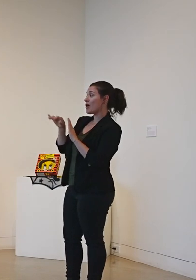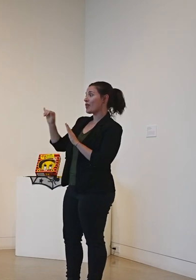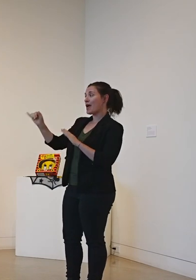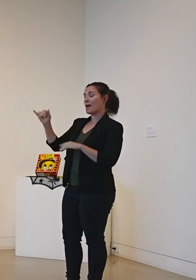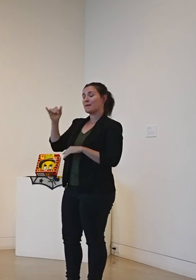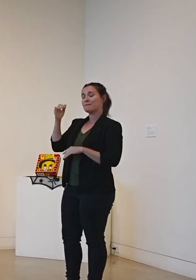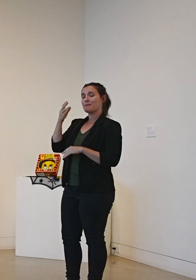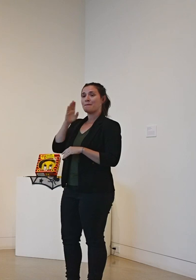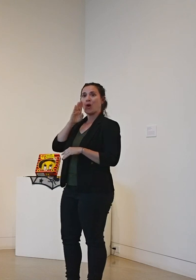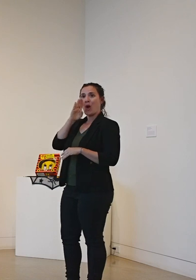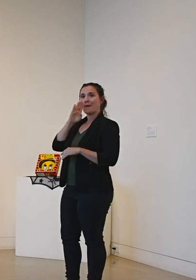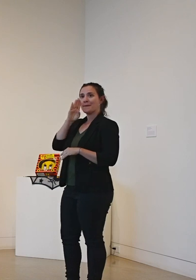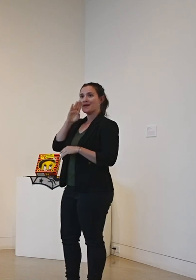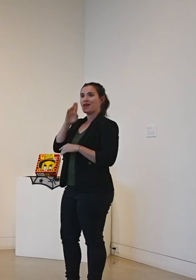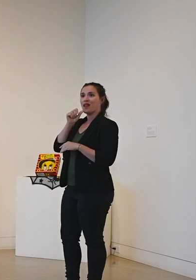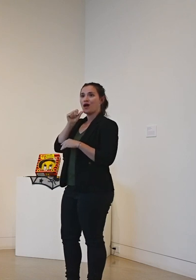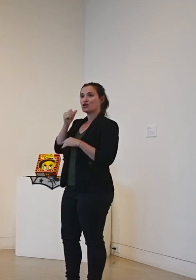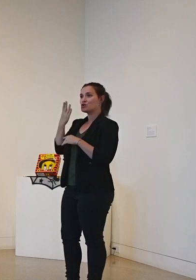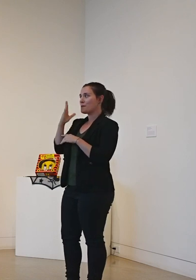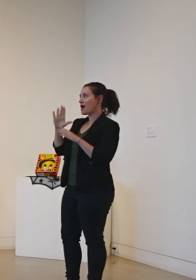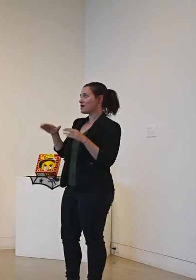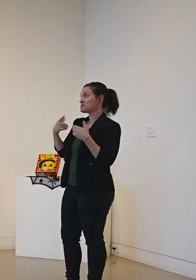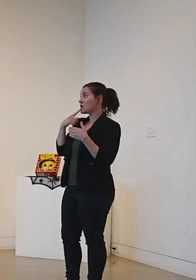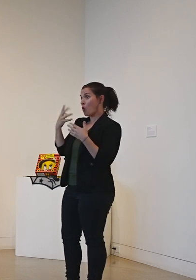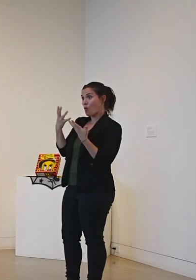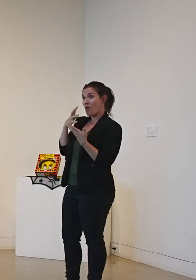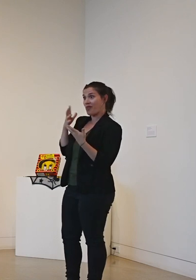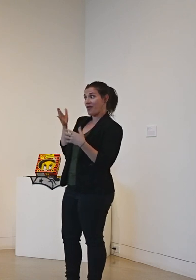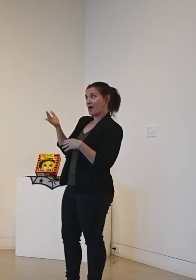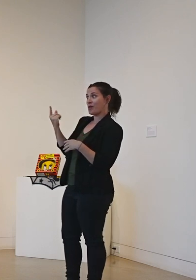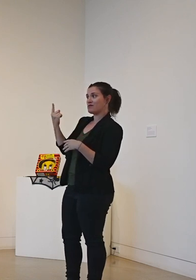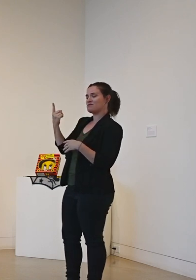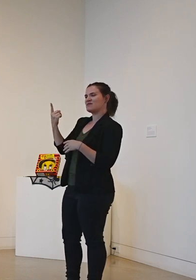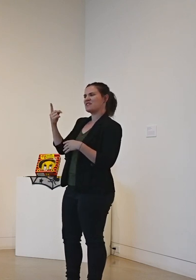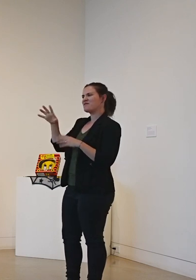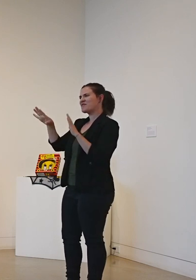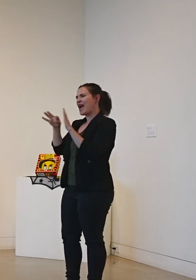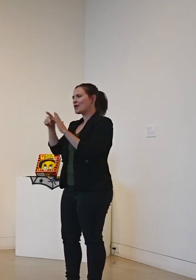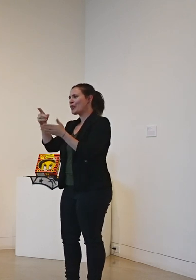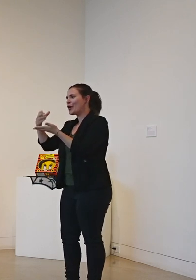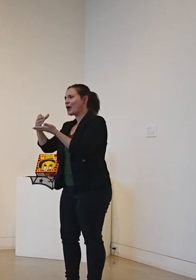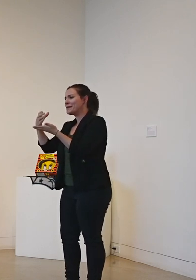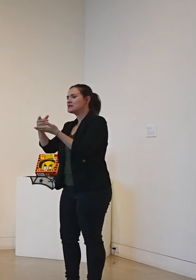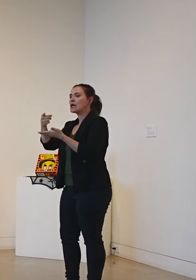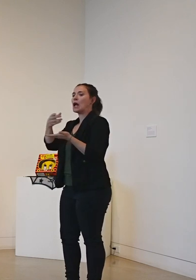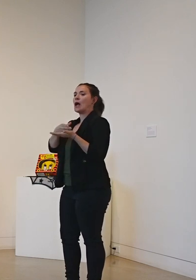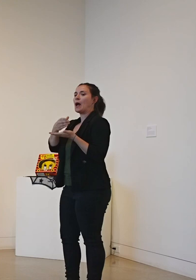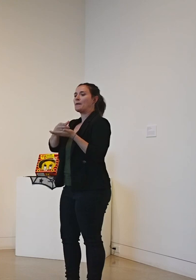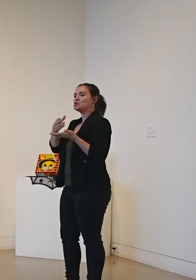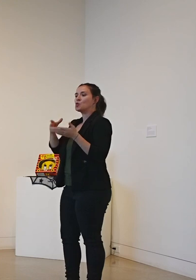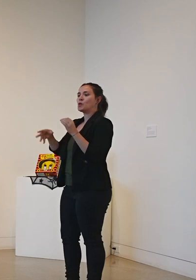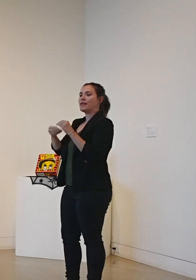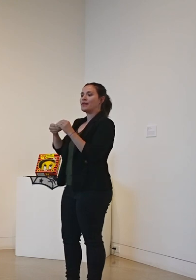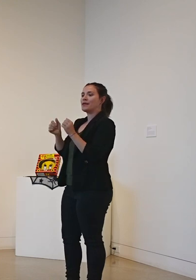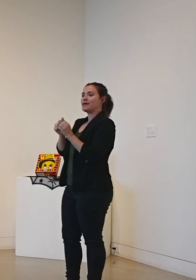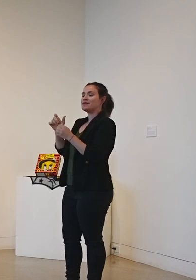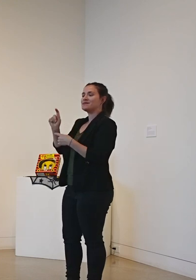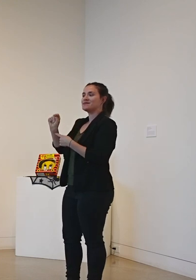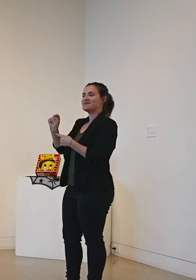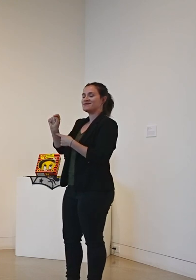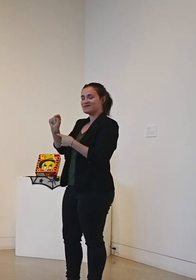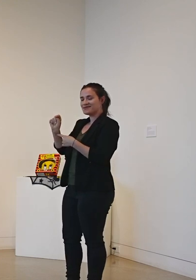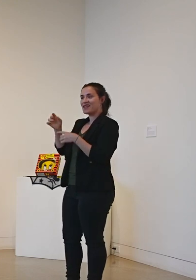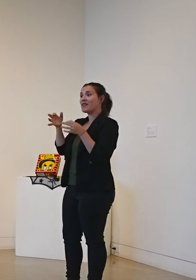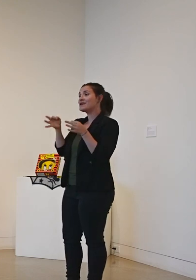lunchbox and I wanted to do that but then I had to go out and find a thermos and a cup to go with it and then when I